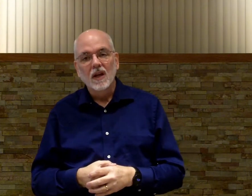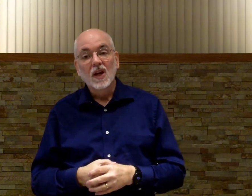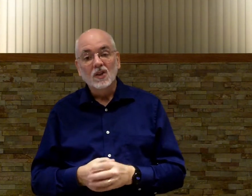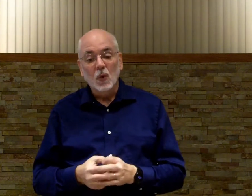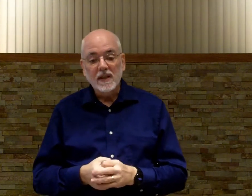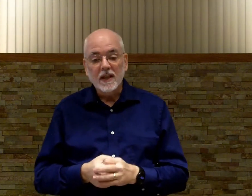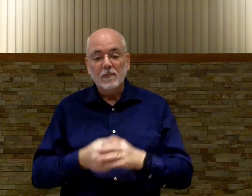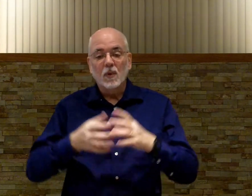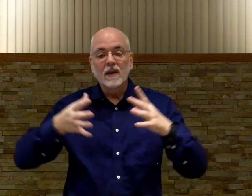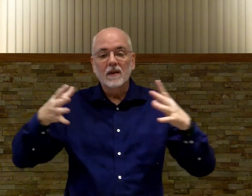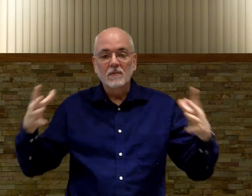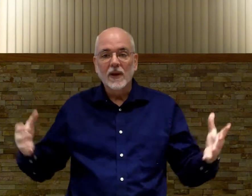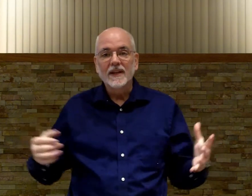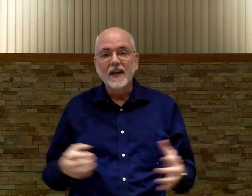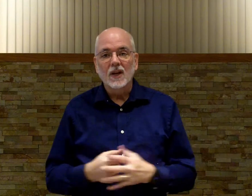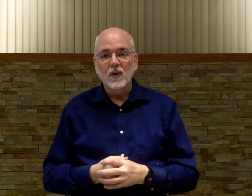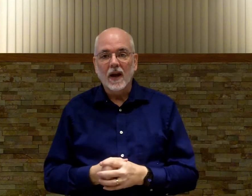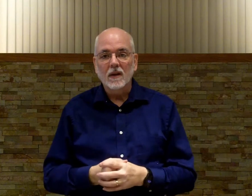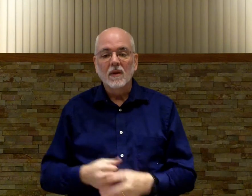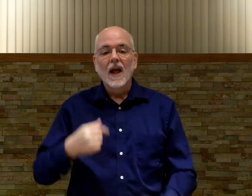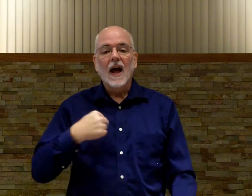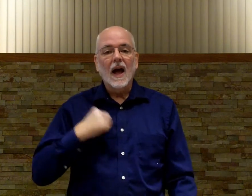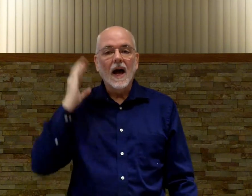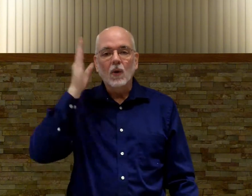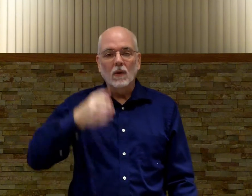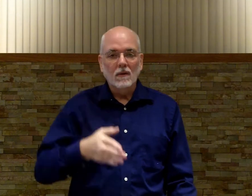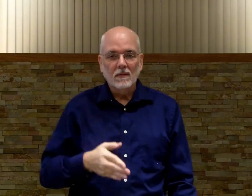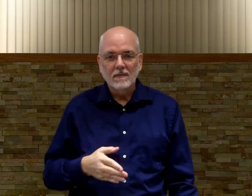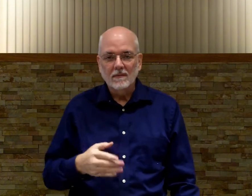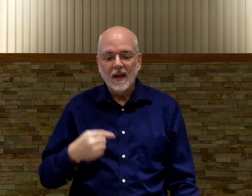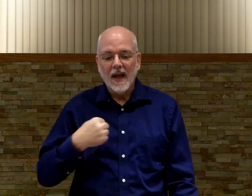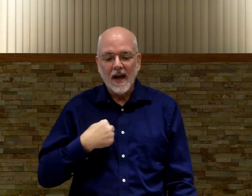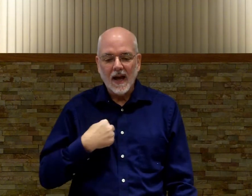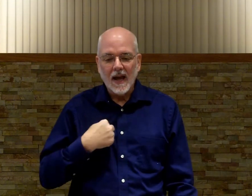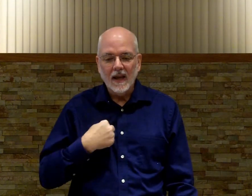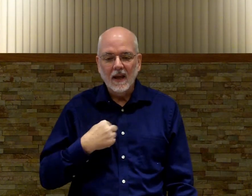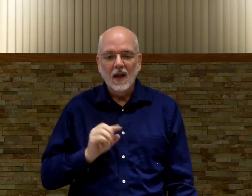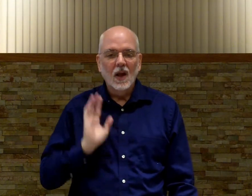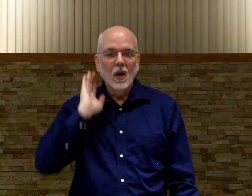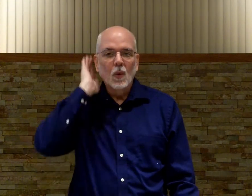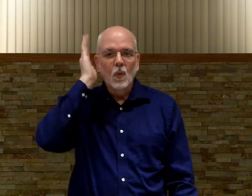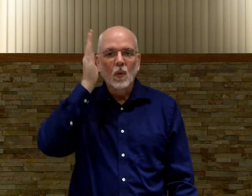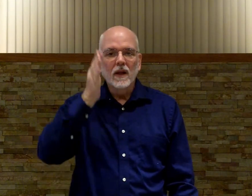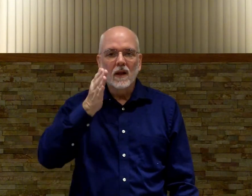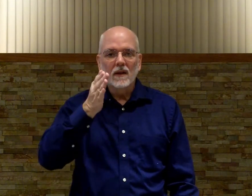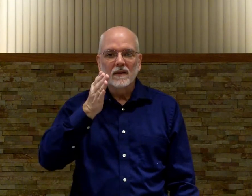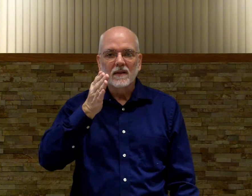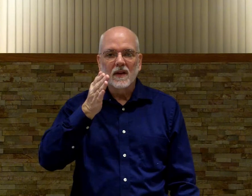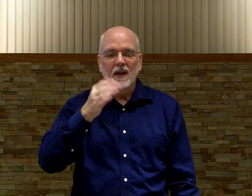so we separate them we decontract them i will i will okay